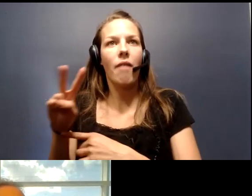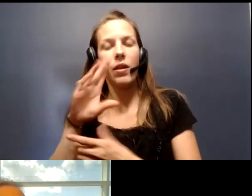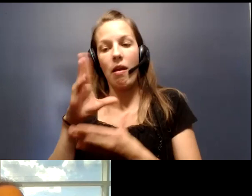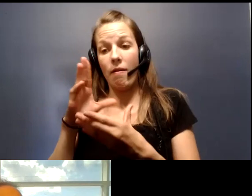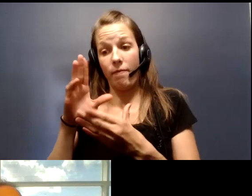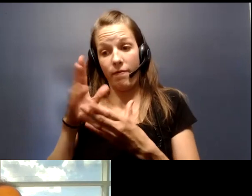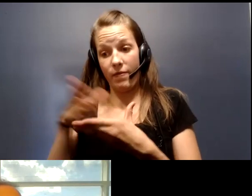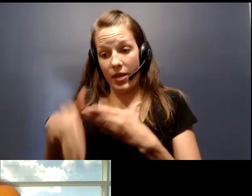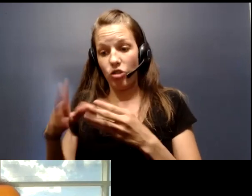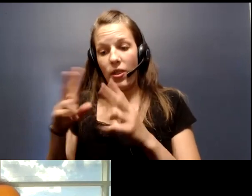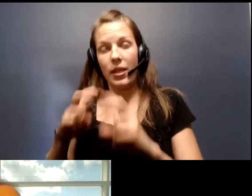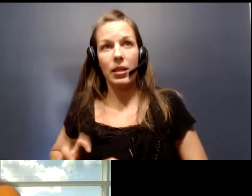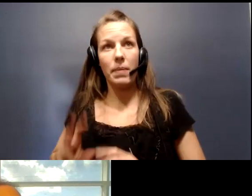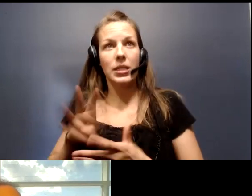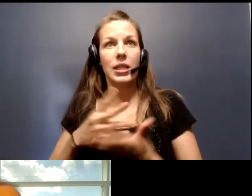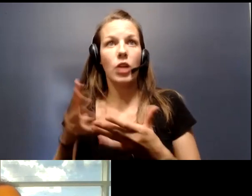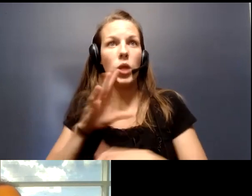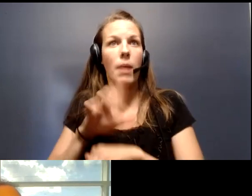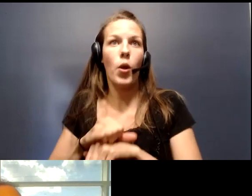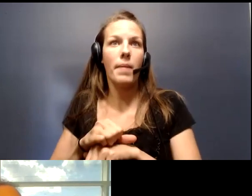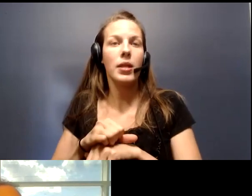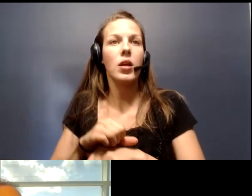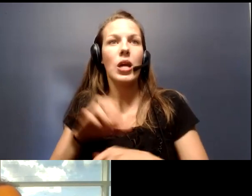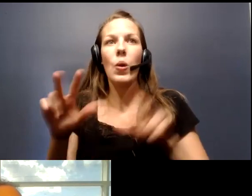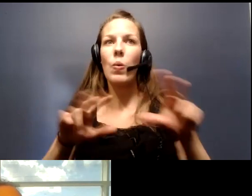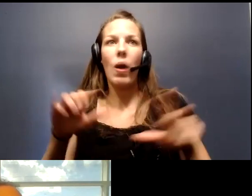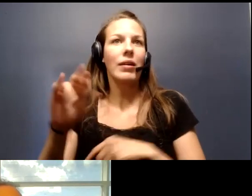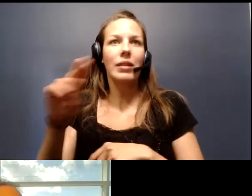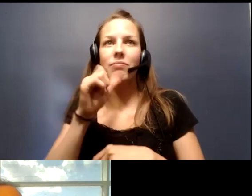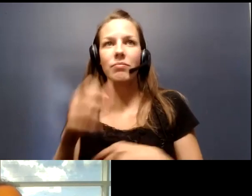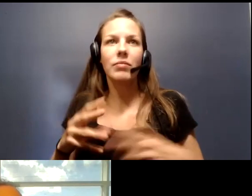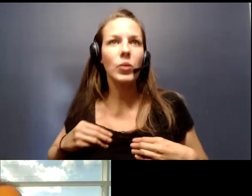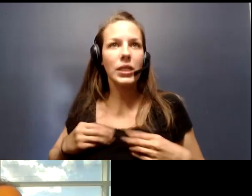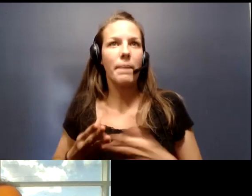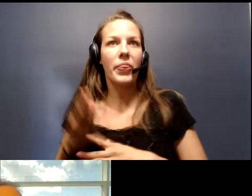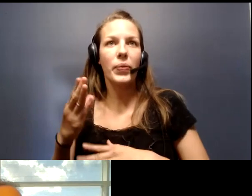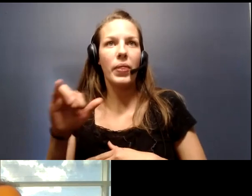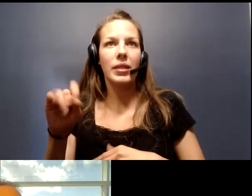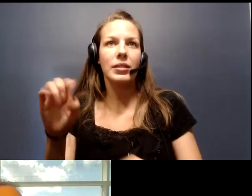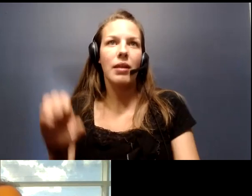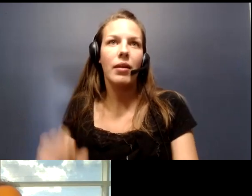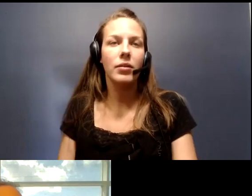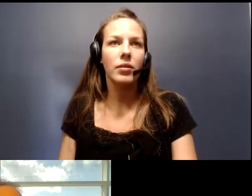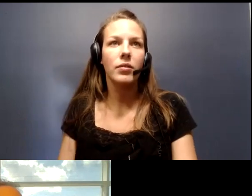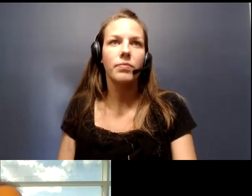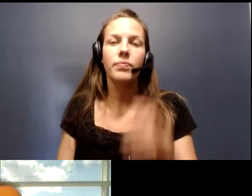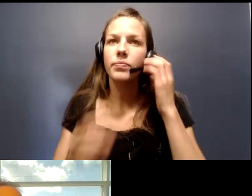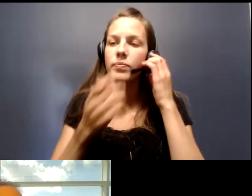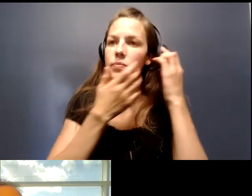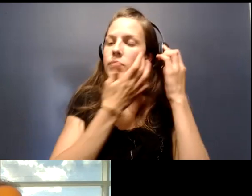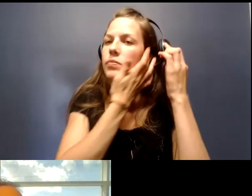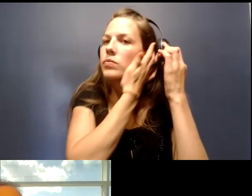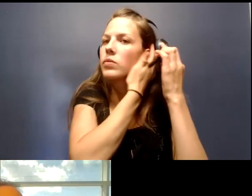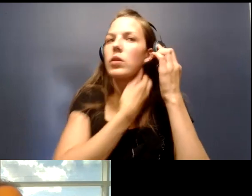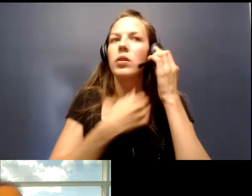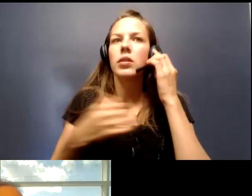assessment, and schedule an appointment. Walk-ins are not accepted through this site. Today, we welcome